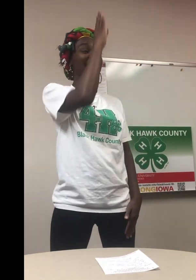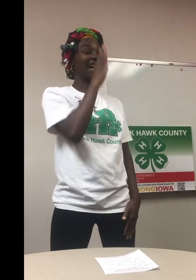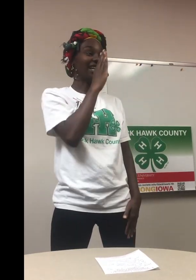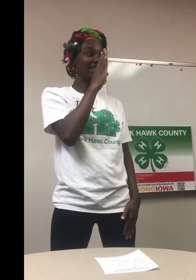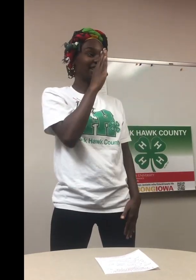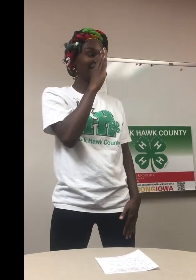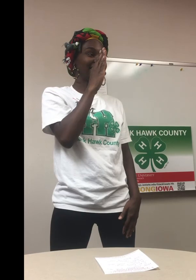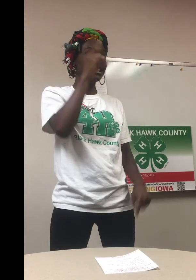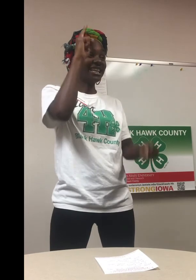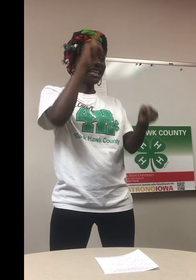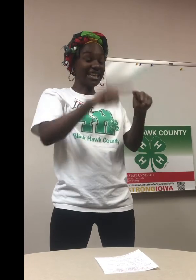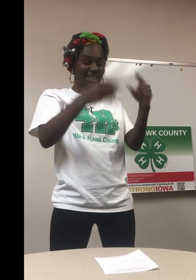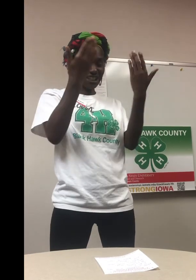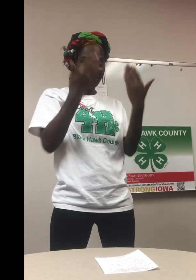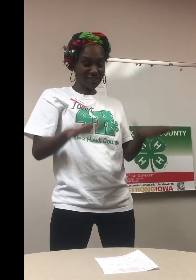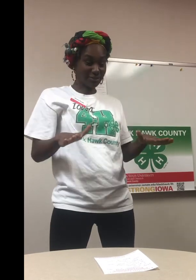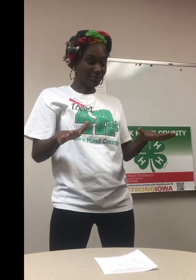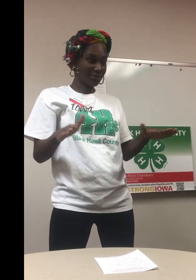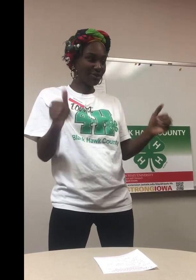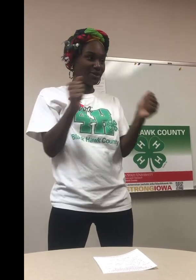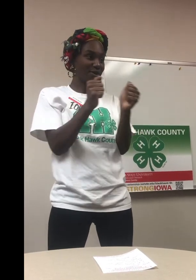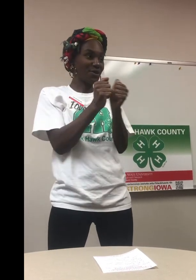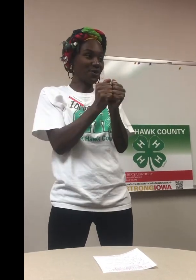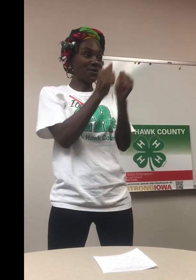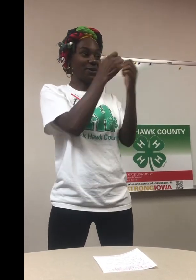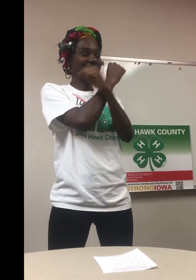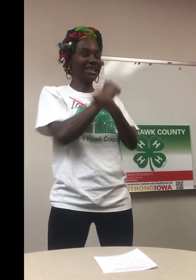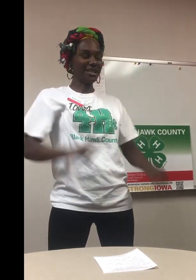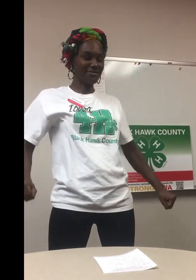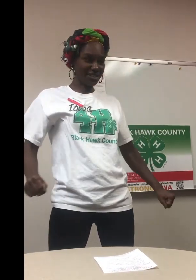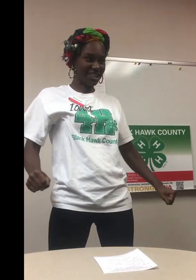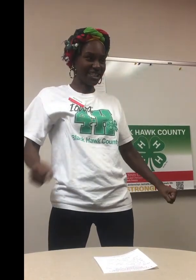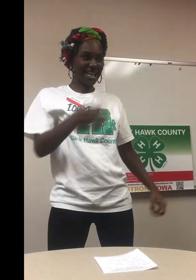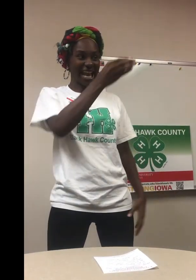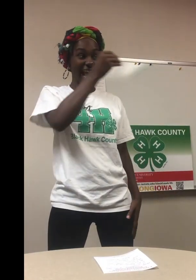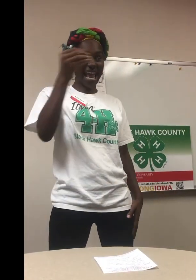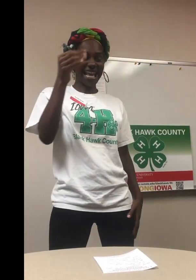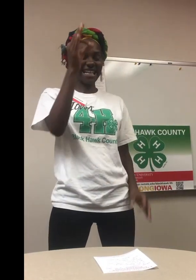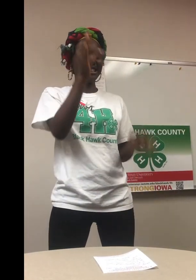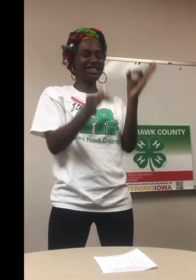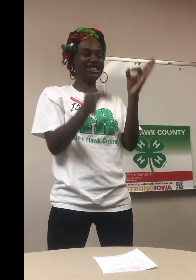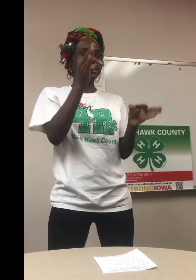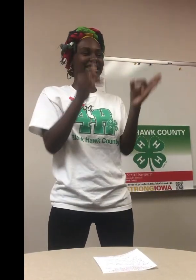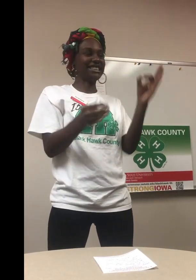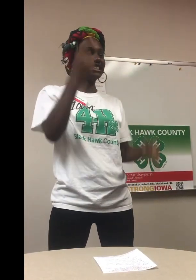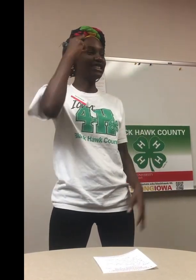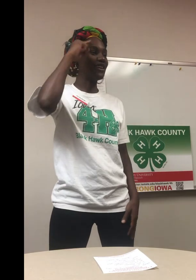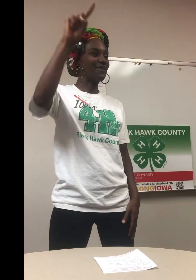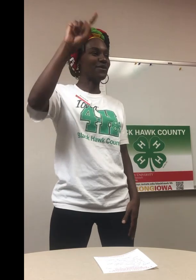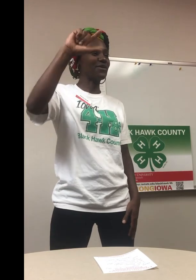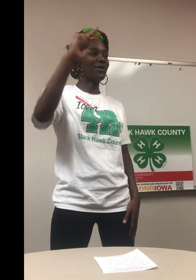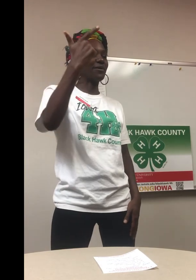God, indivisible, with liberty and justice for all.